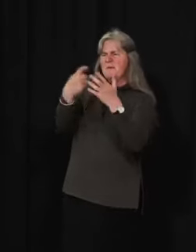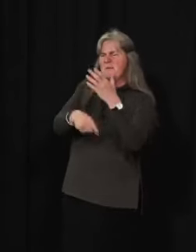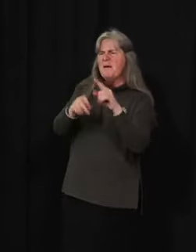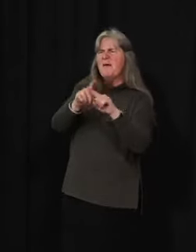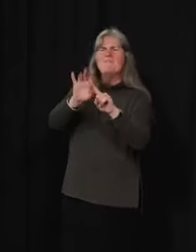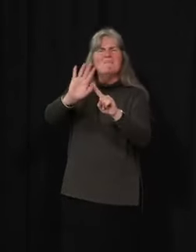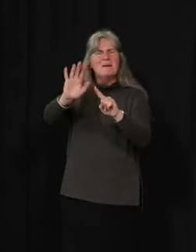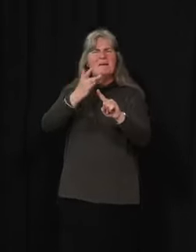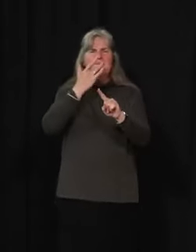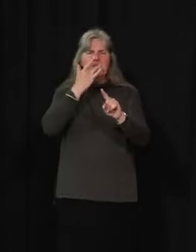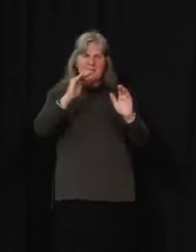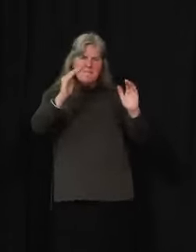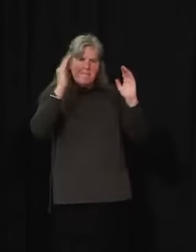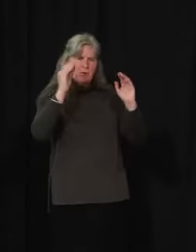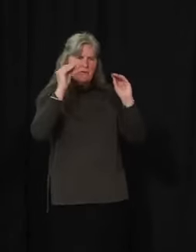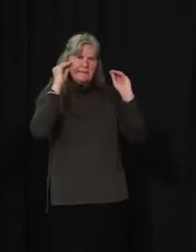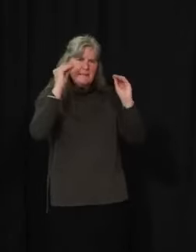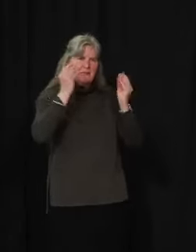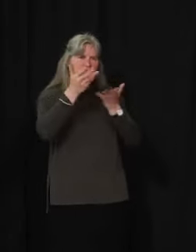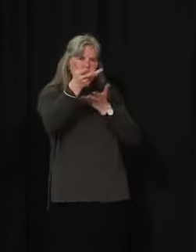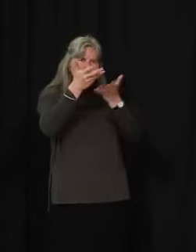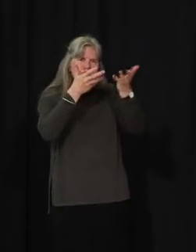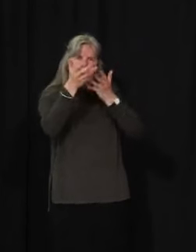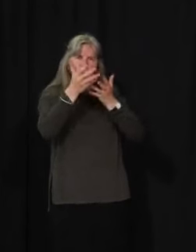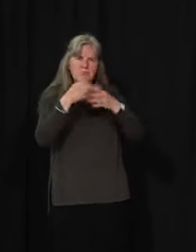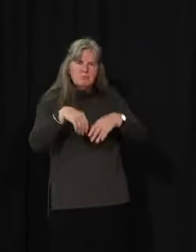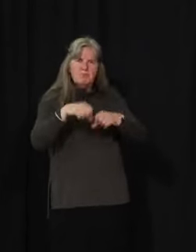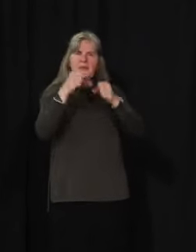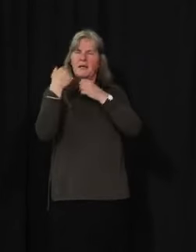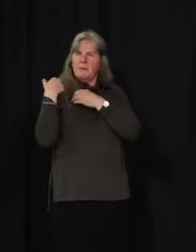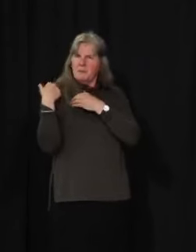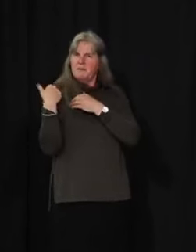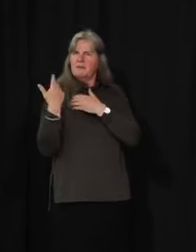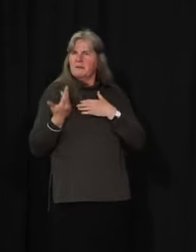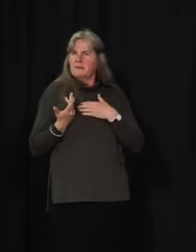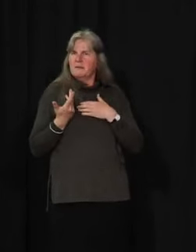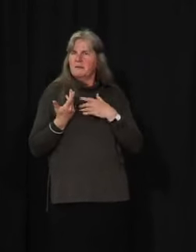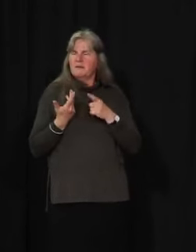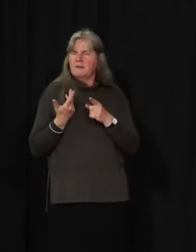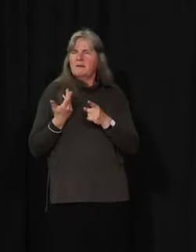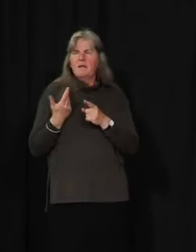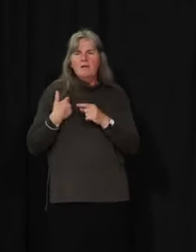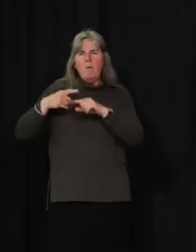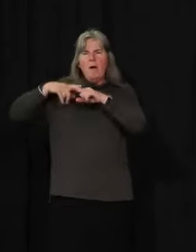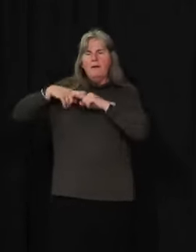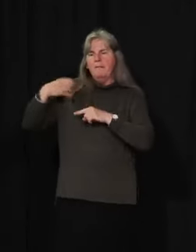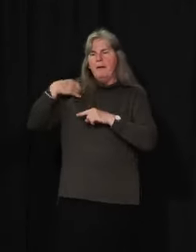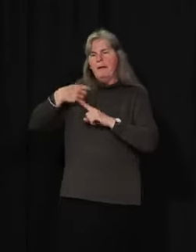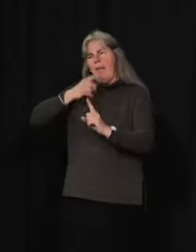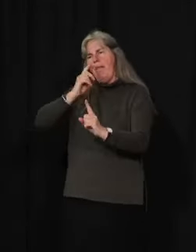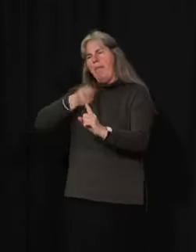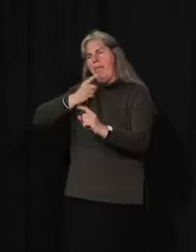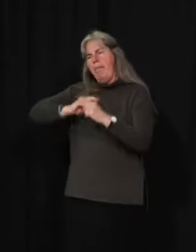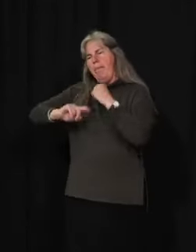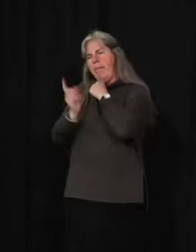likely we need to see it playing less and less of a role as this becomes more and more